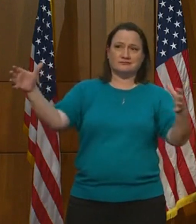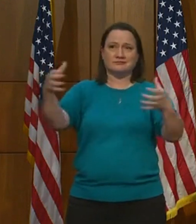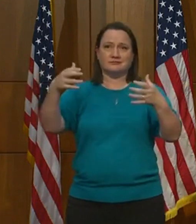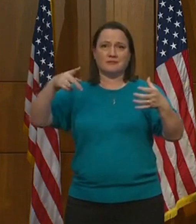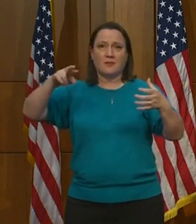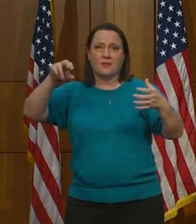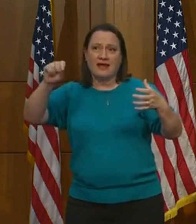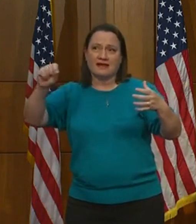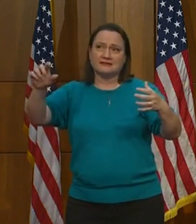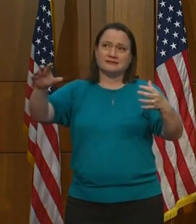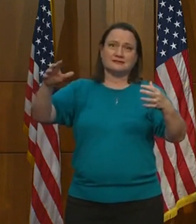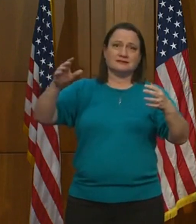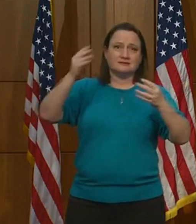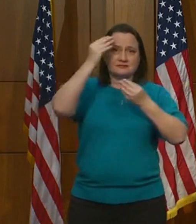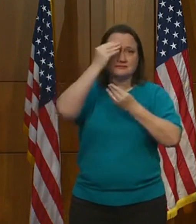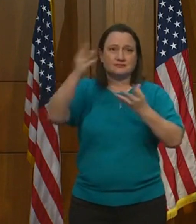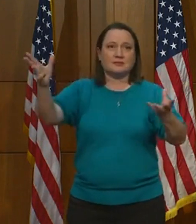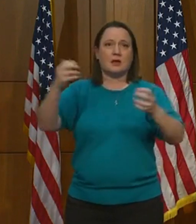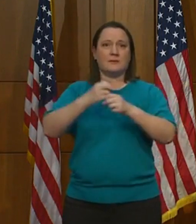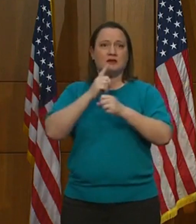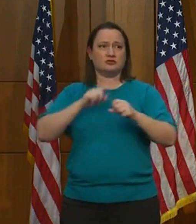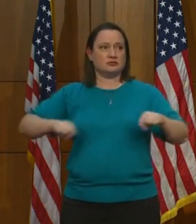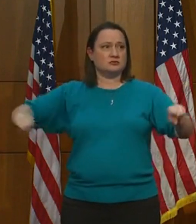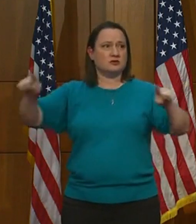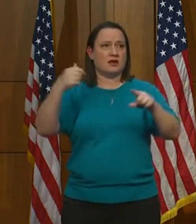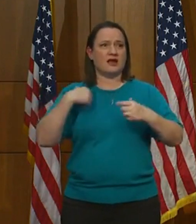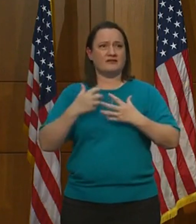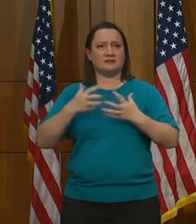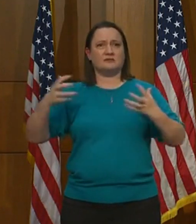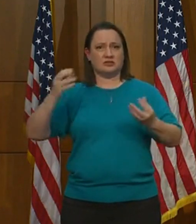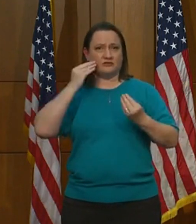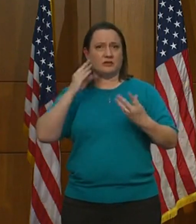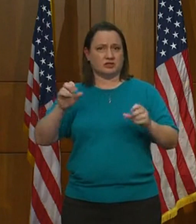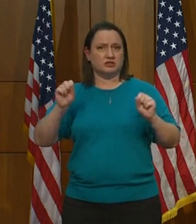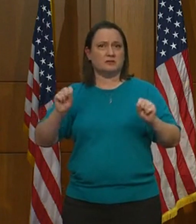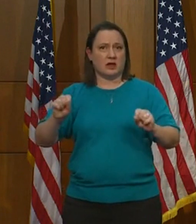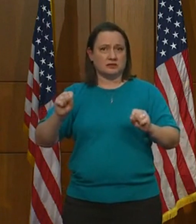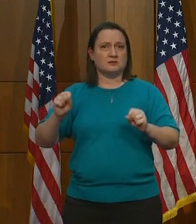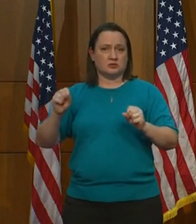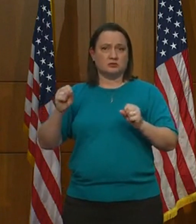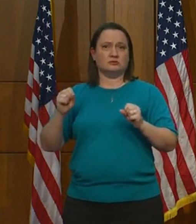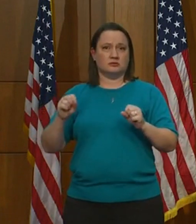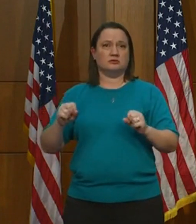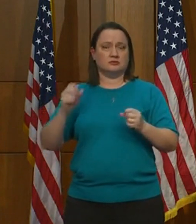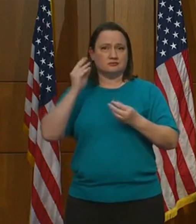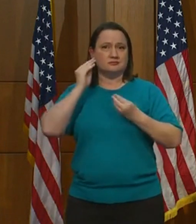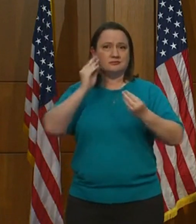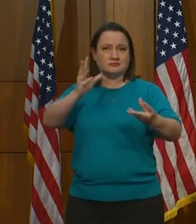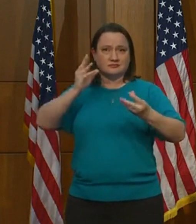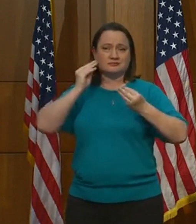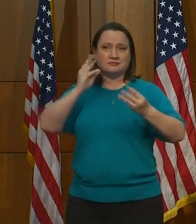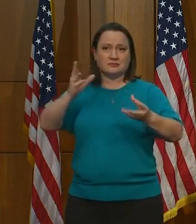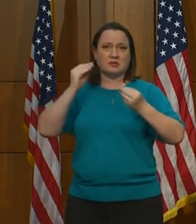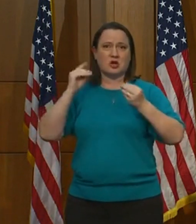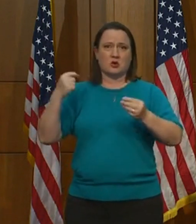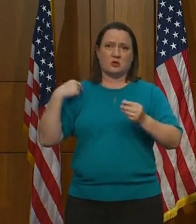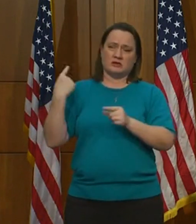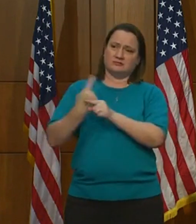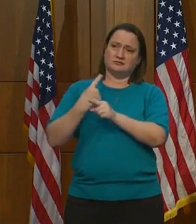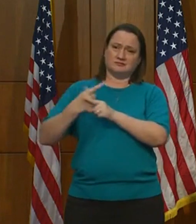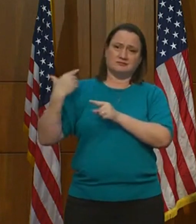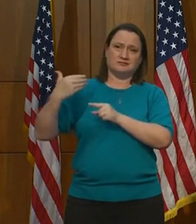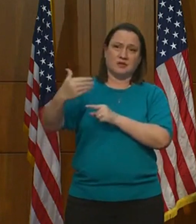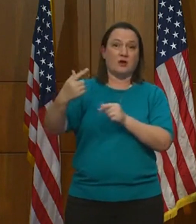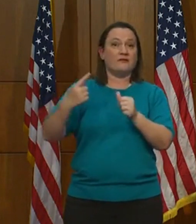press and Virginians had as much information as possible. We have kept that up ever since, starting with